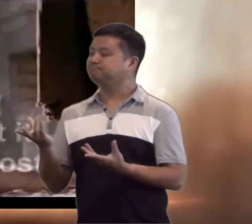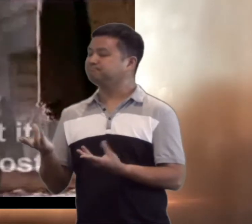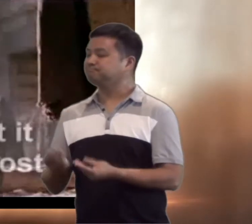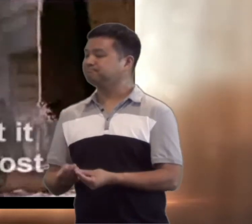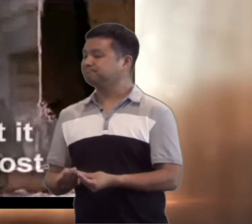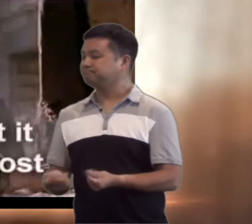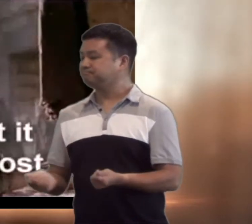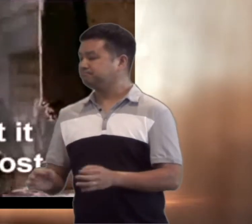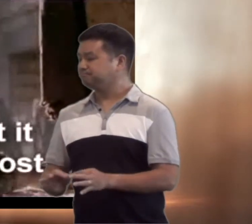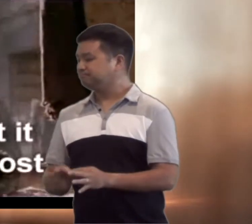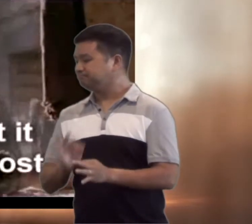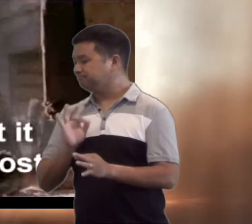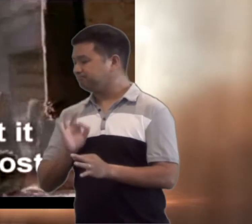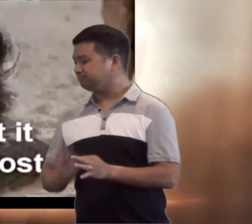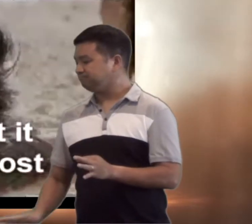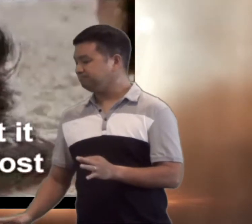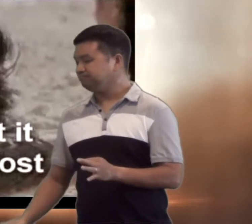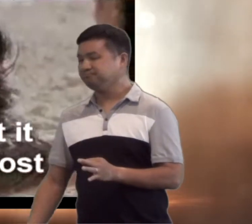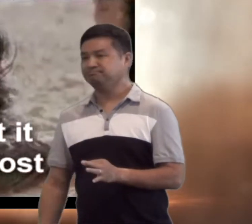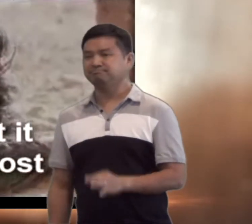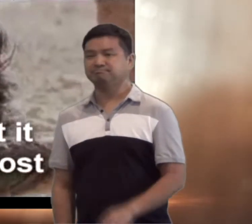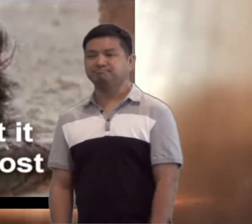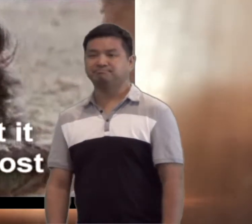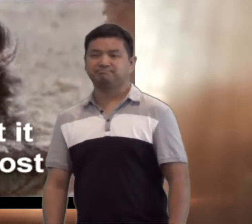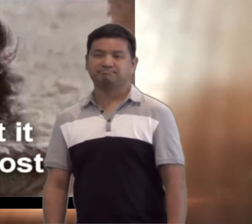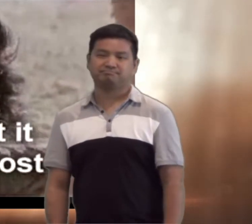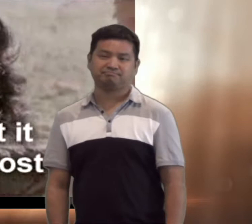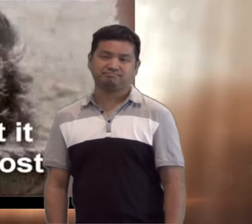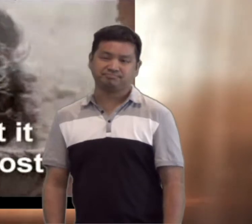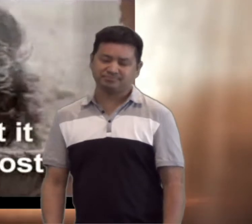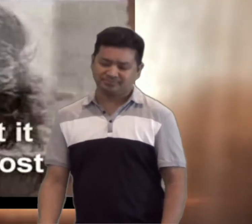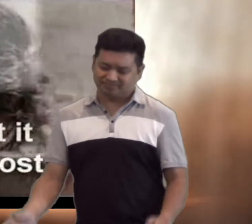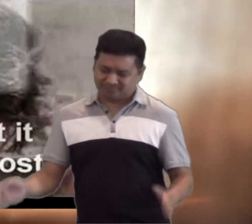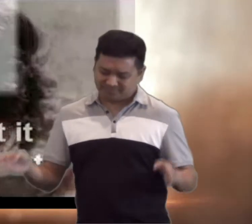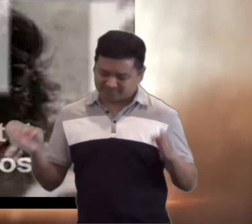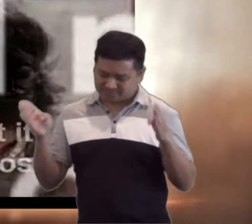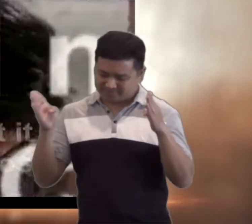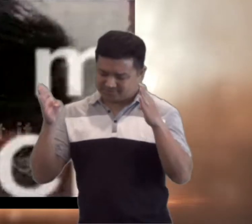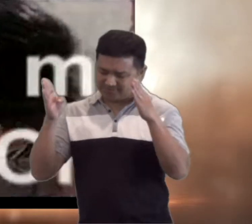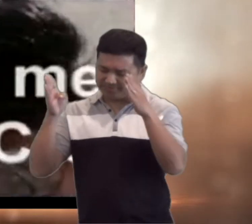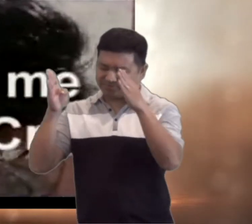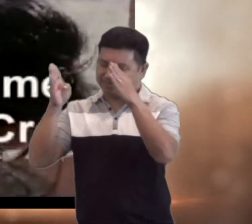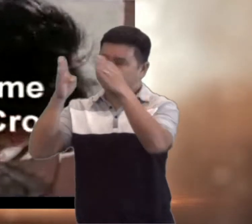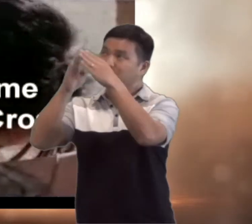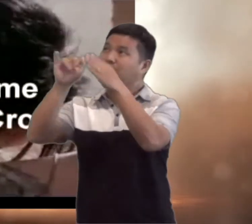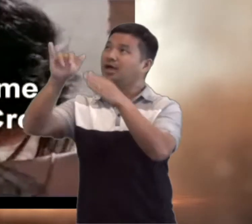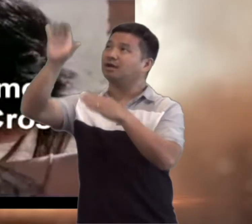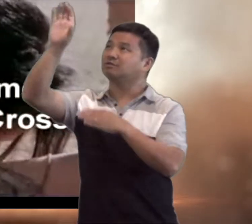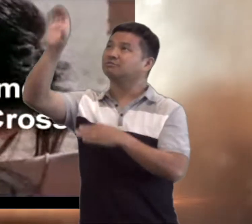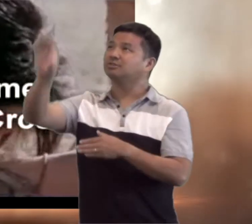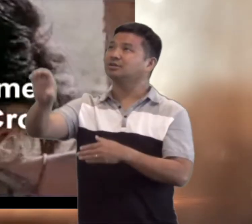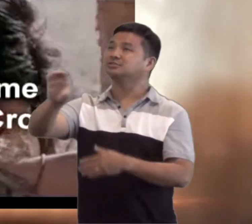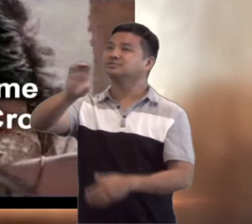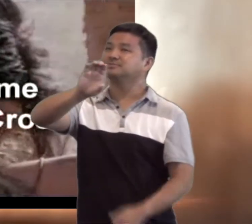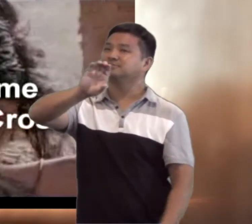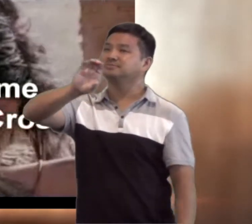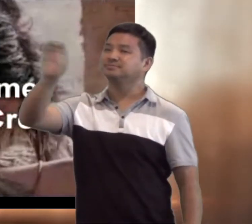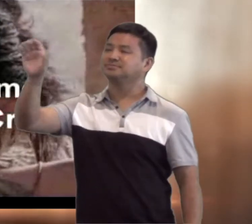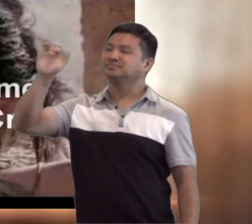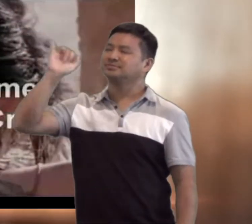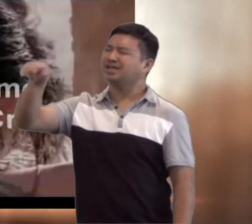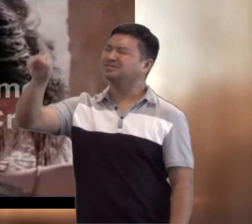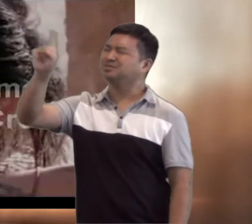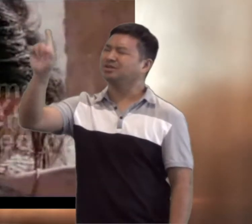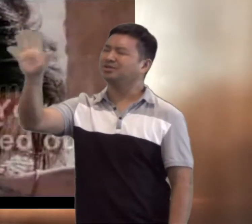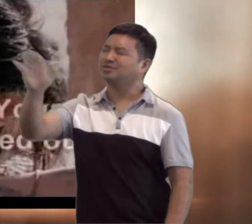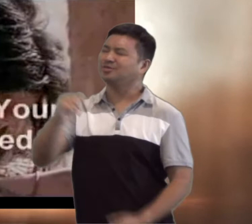I count it all as lost. Lead me to the